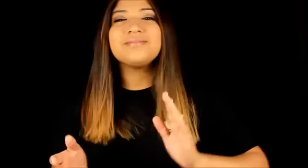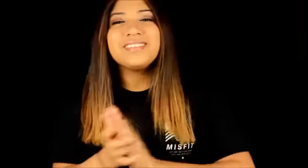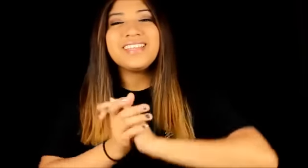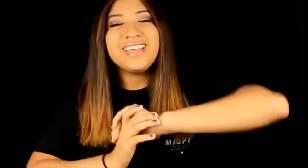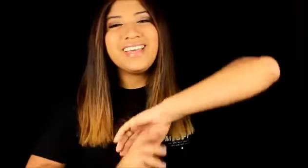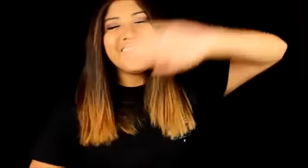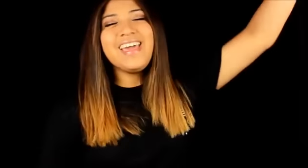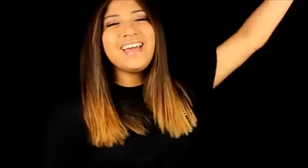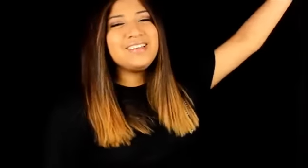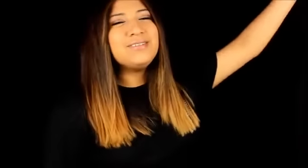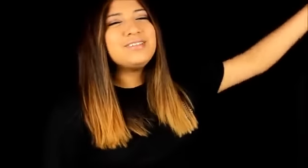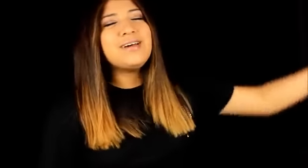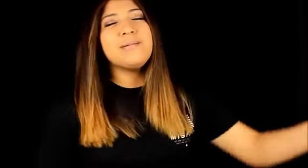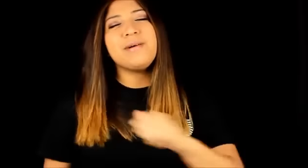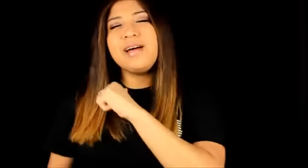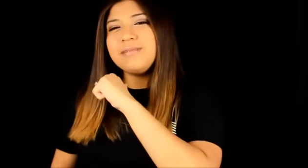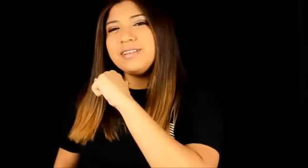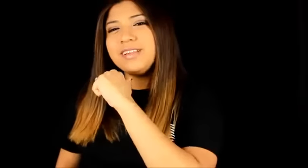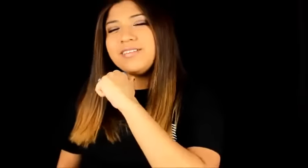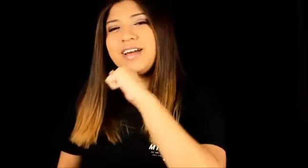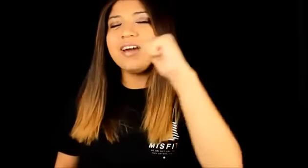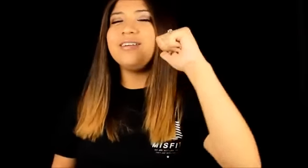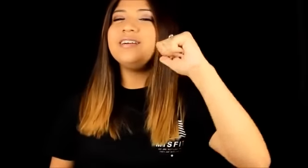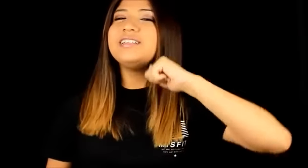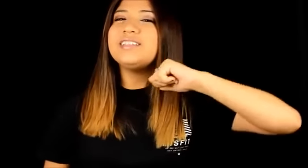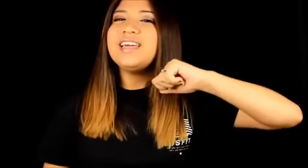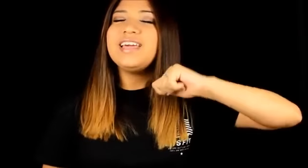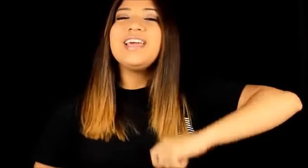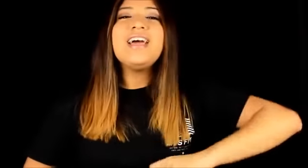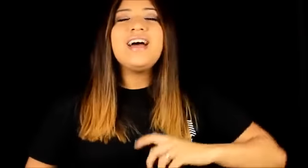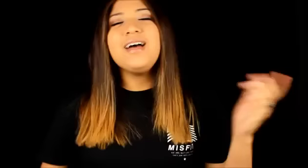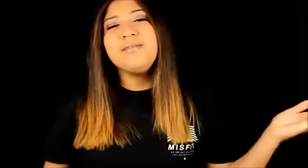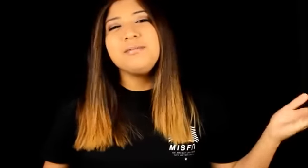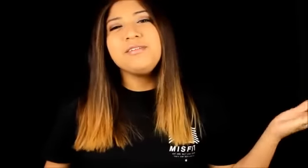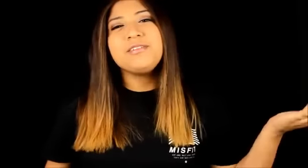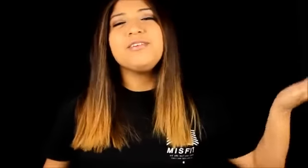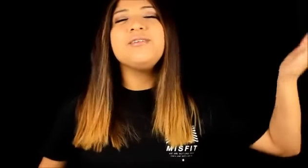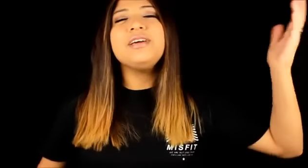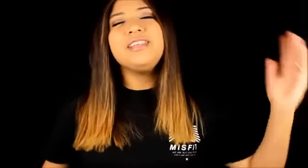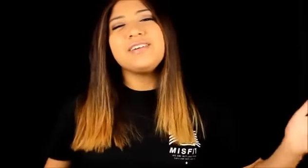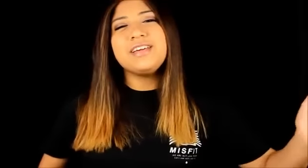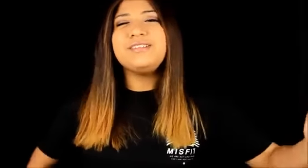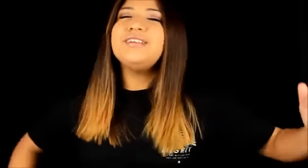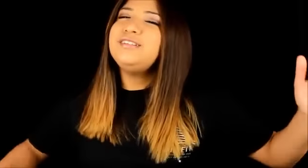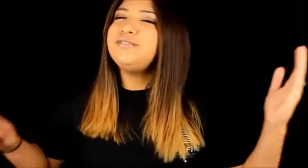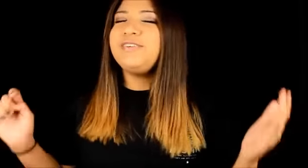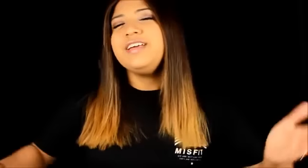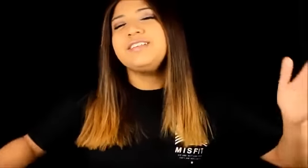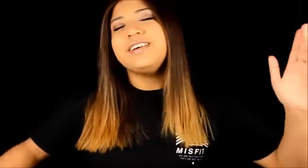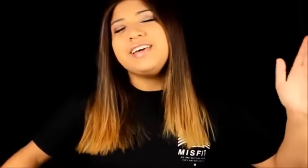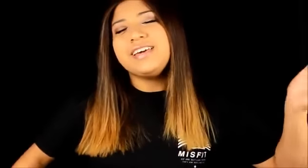hey guys what's up I'm Melissa Avocado and today I'm going to be reviewing Levi Henson's faceless